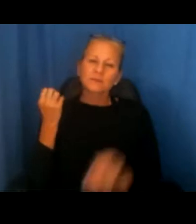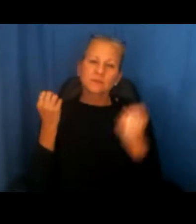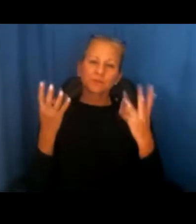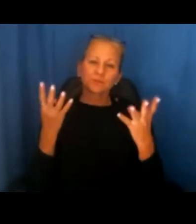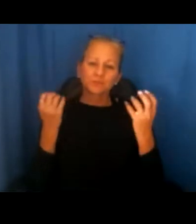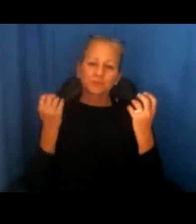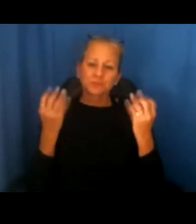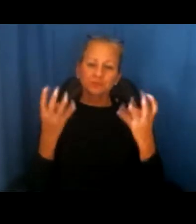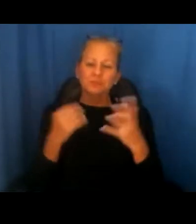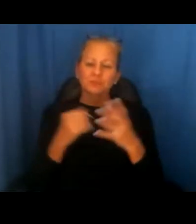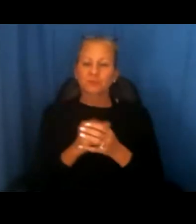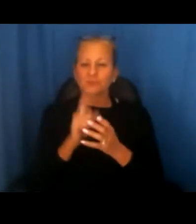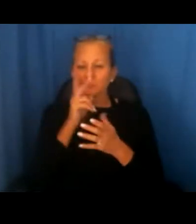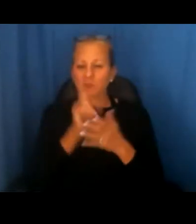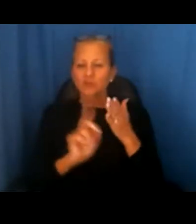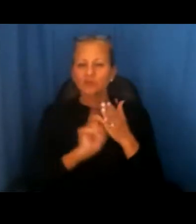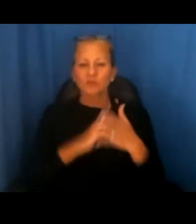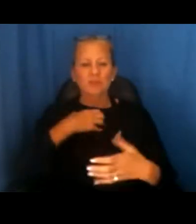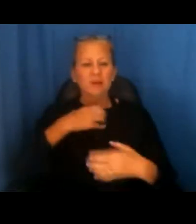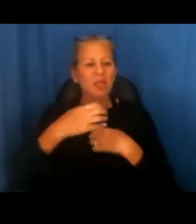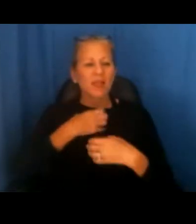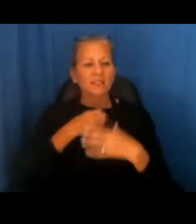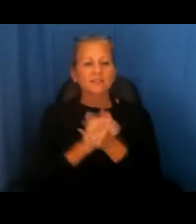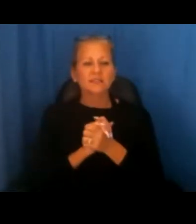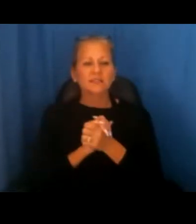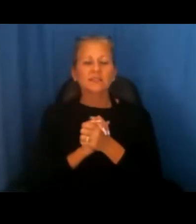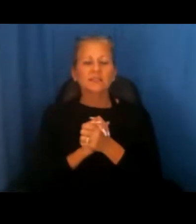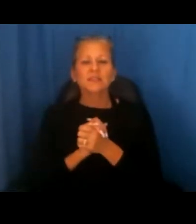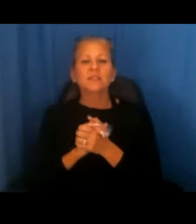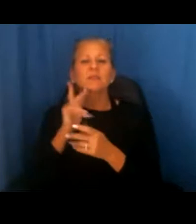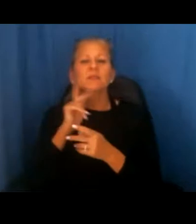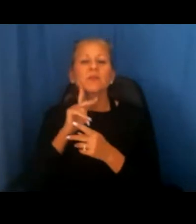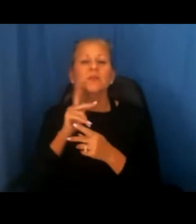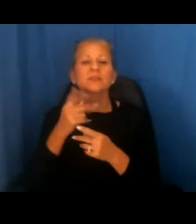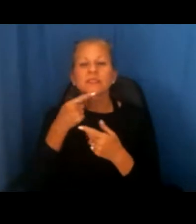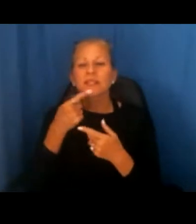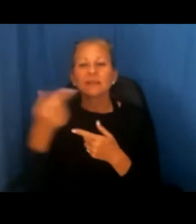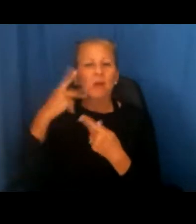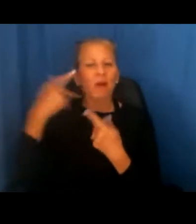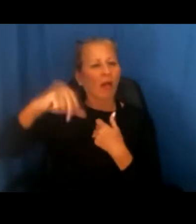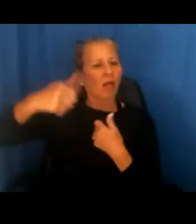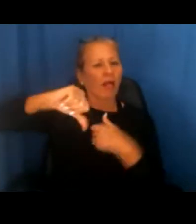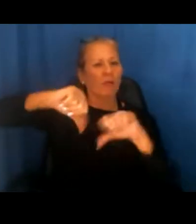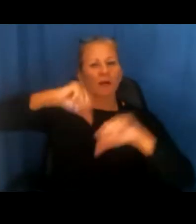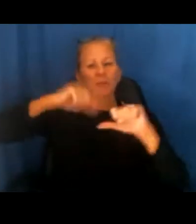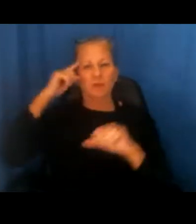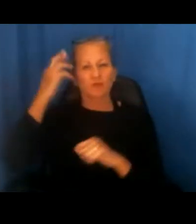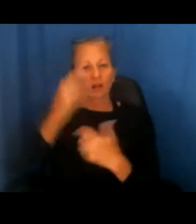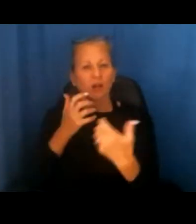discrimination complaints alleging denial of reasonable accommodations